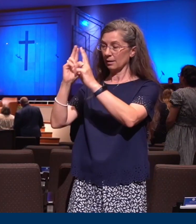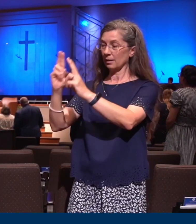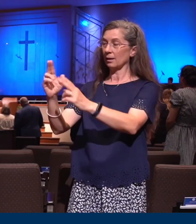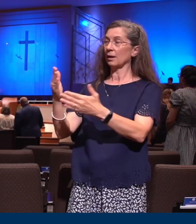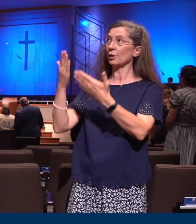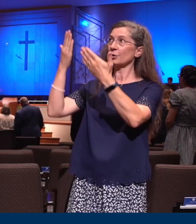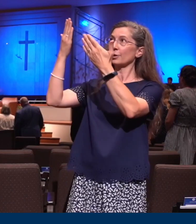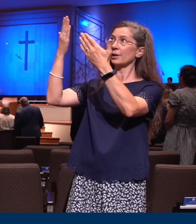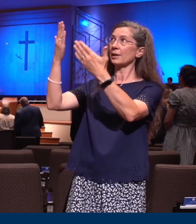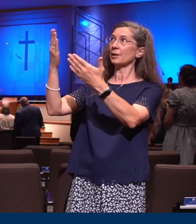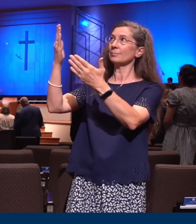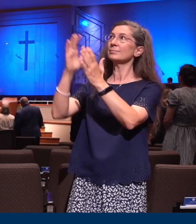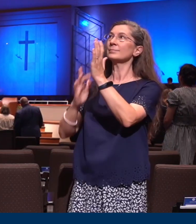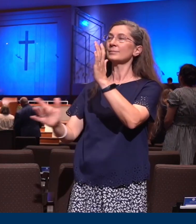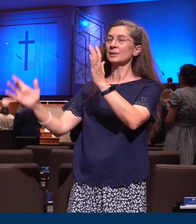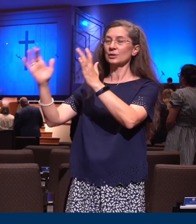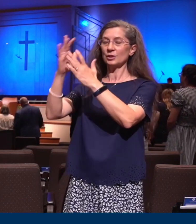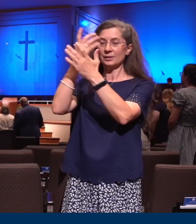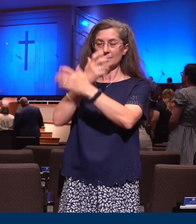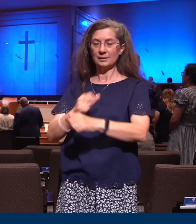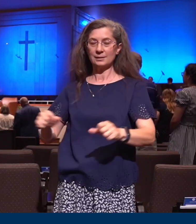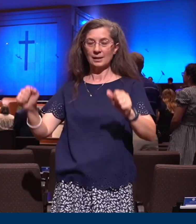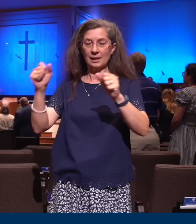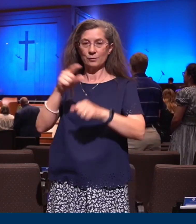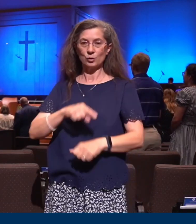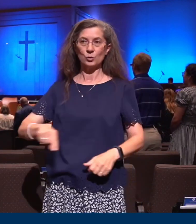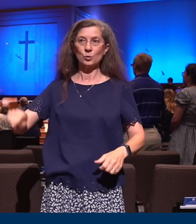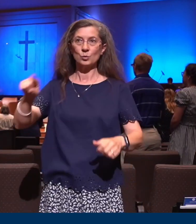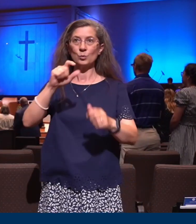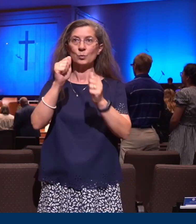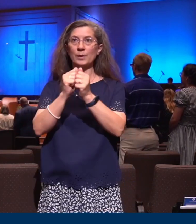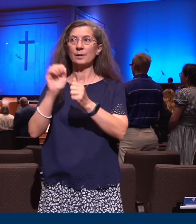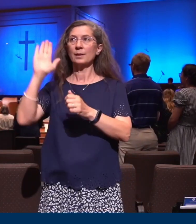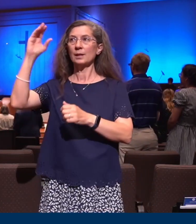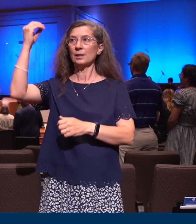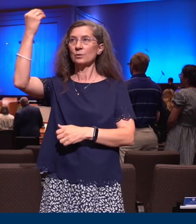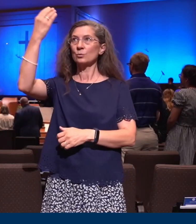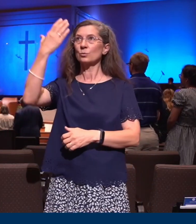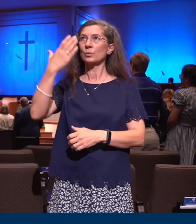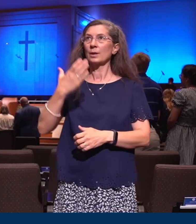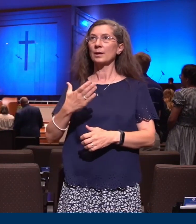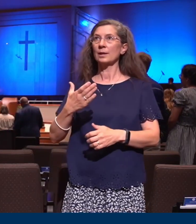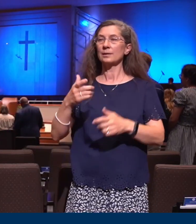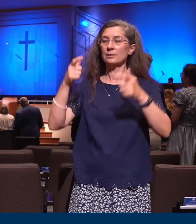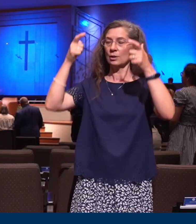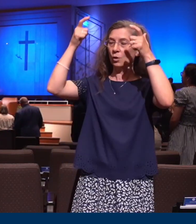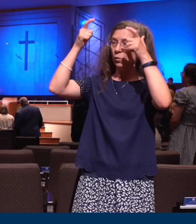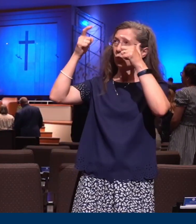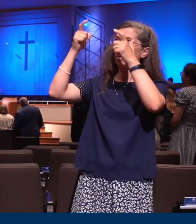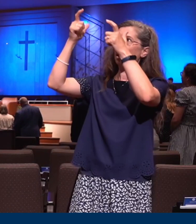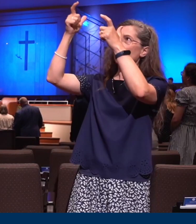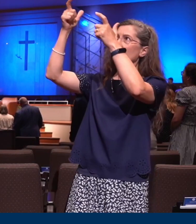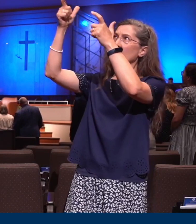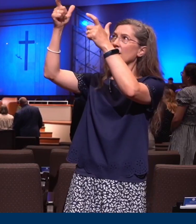saves you by his grace and crown him Lord